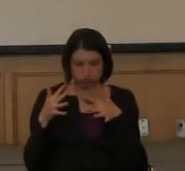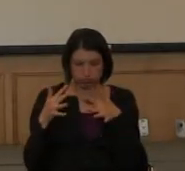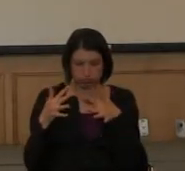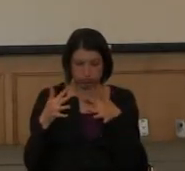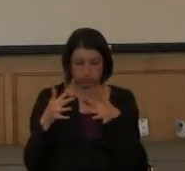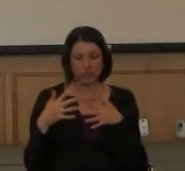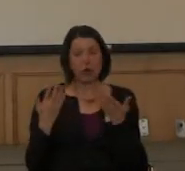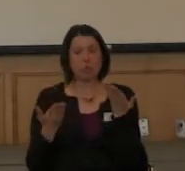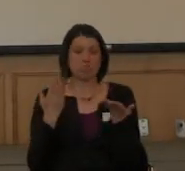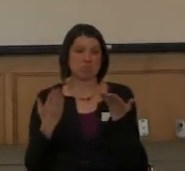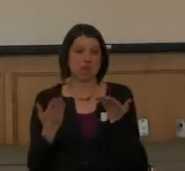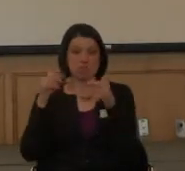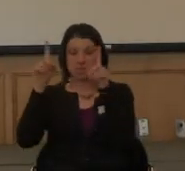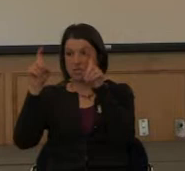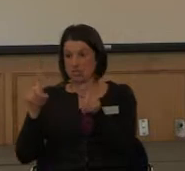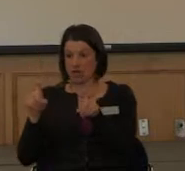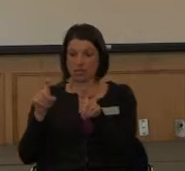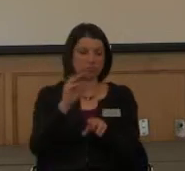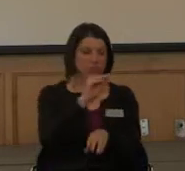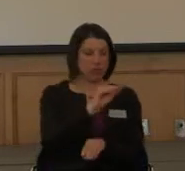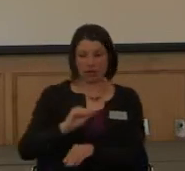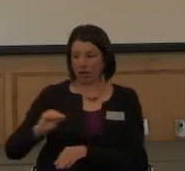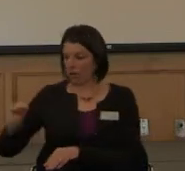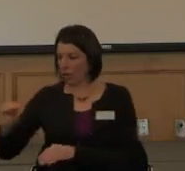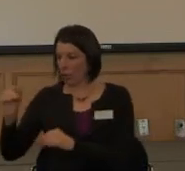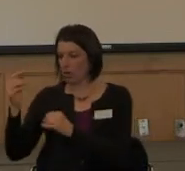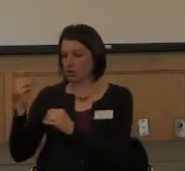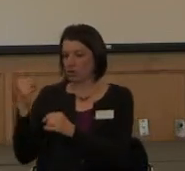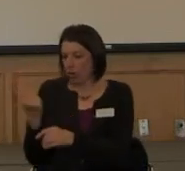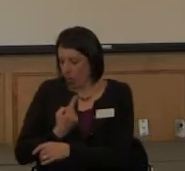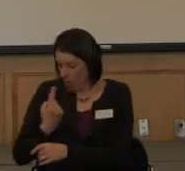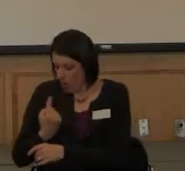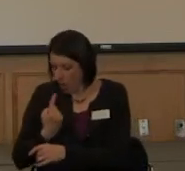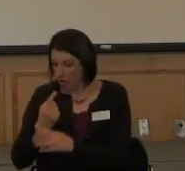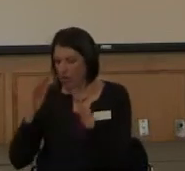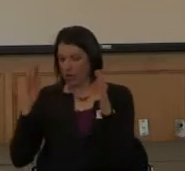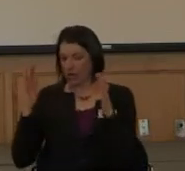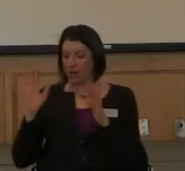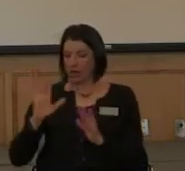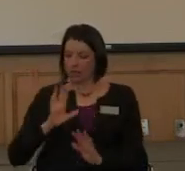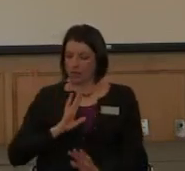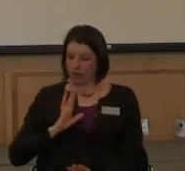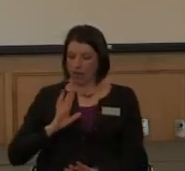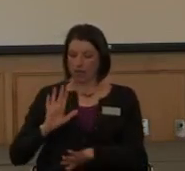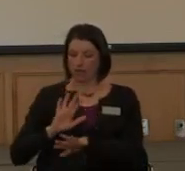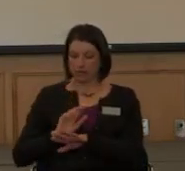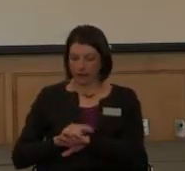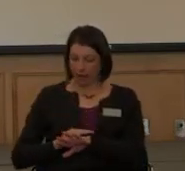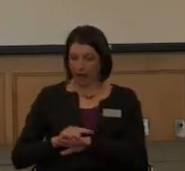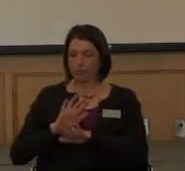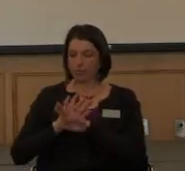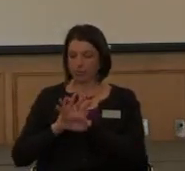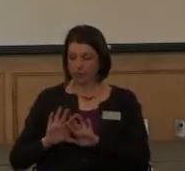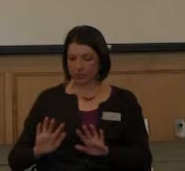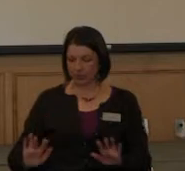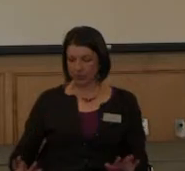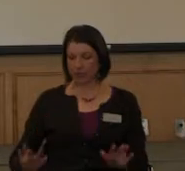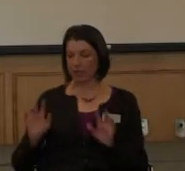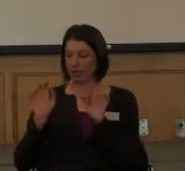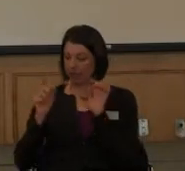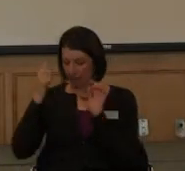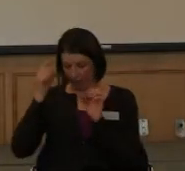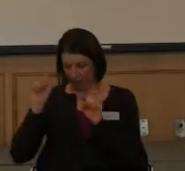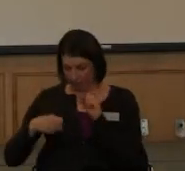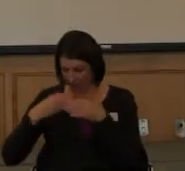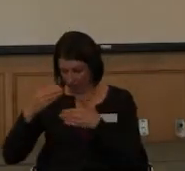their test somewhere else where they're the only one, and they have, you know, they don't have that hour time limit. You know, maybe